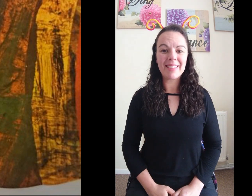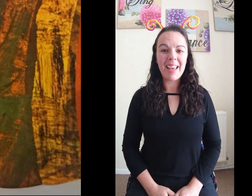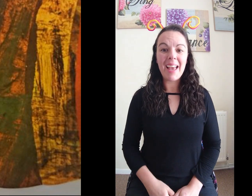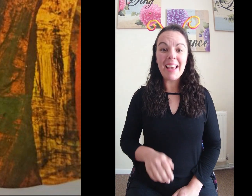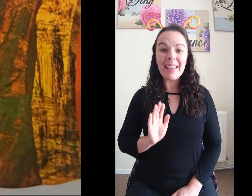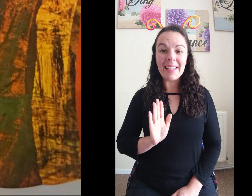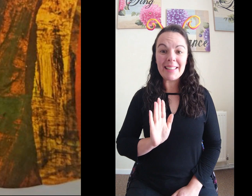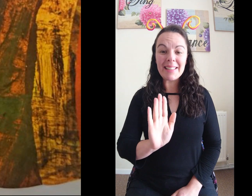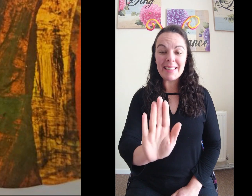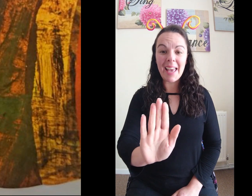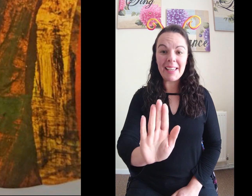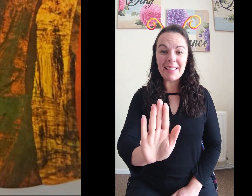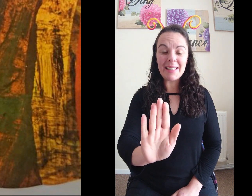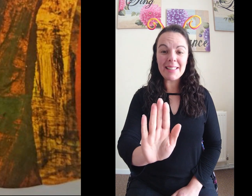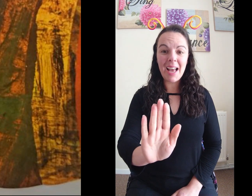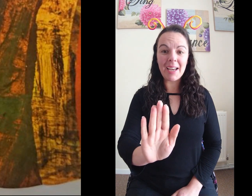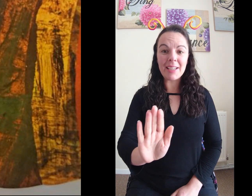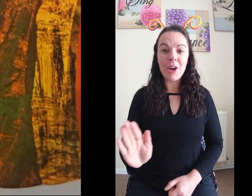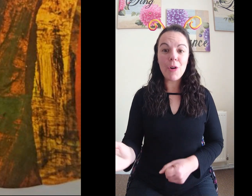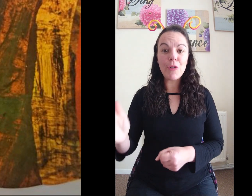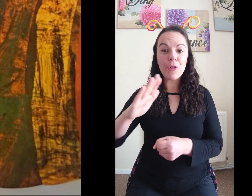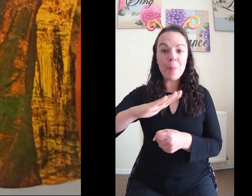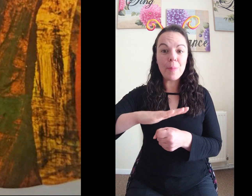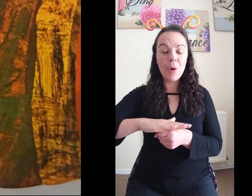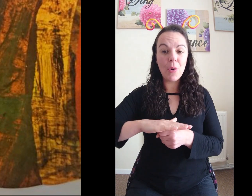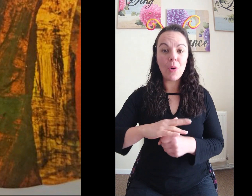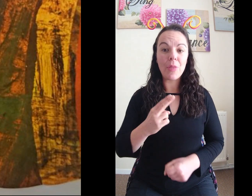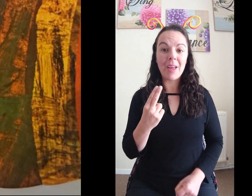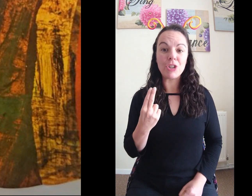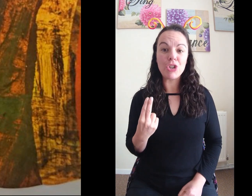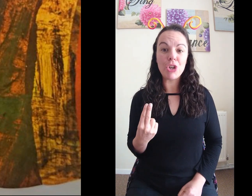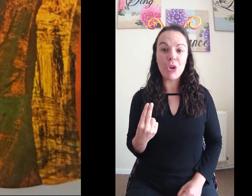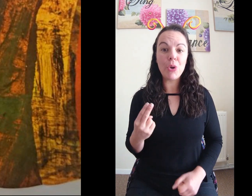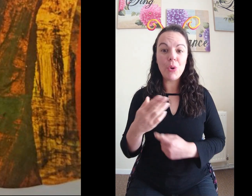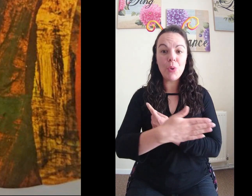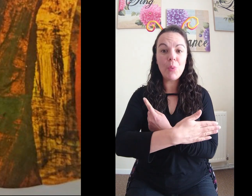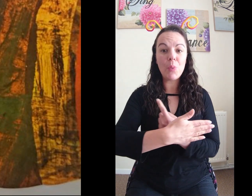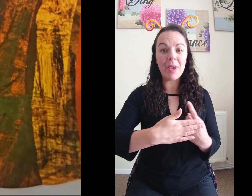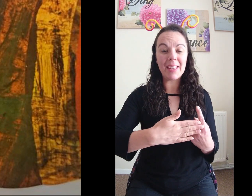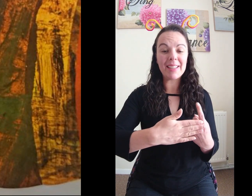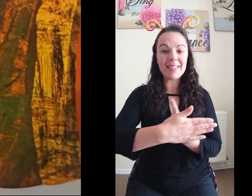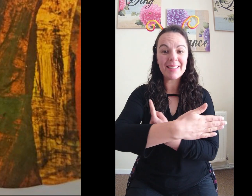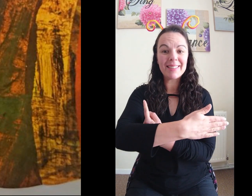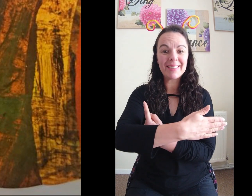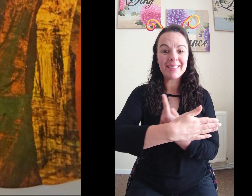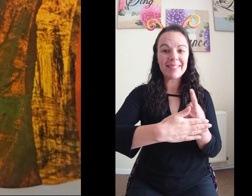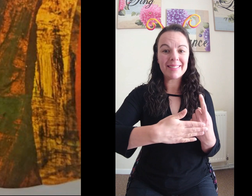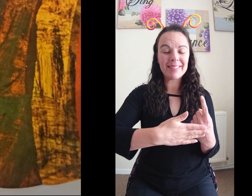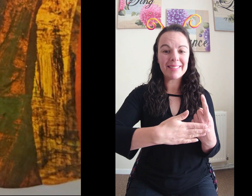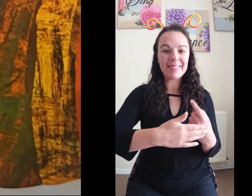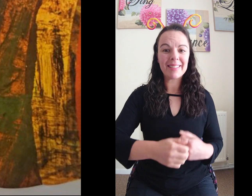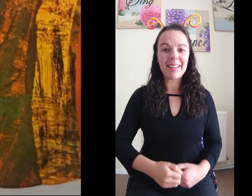He stayed inside for more than two weeks.